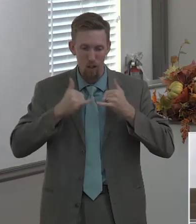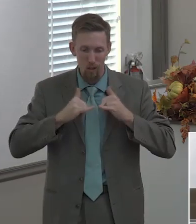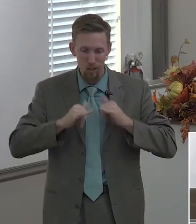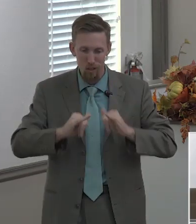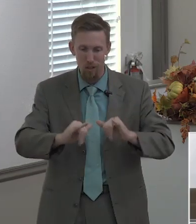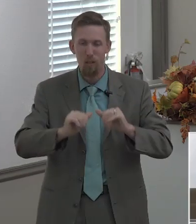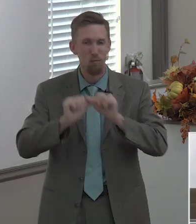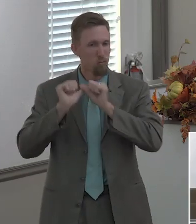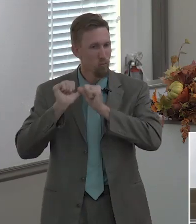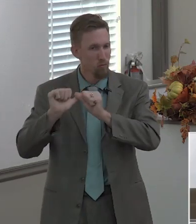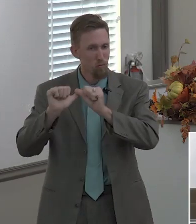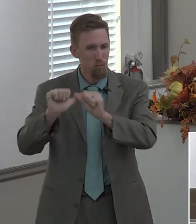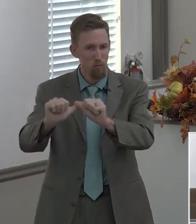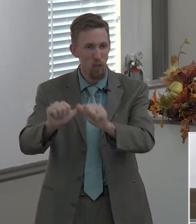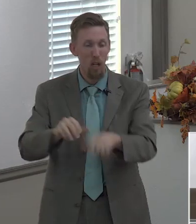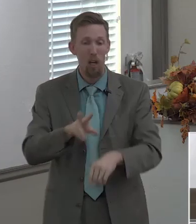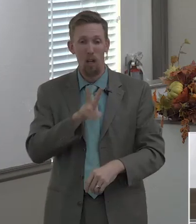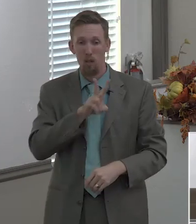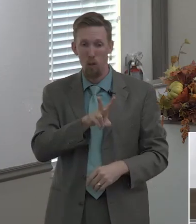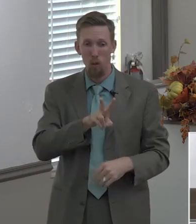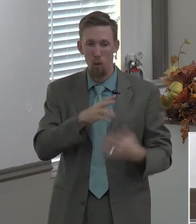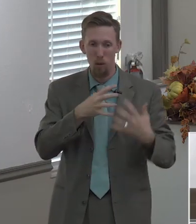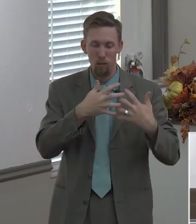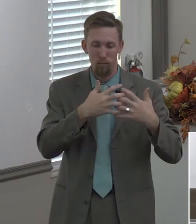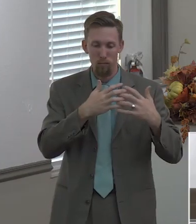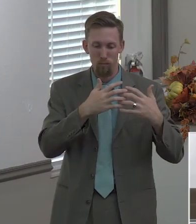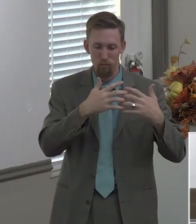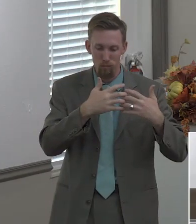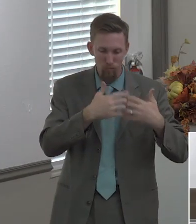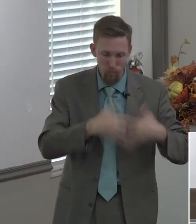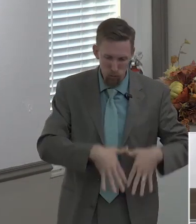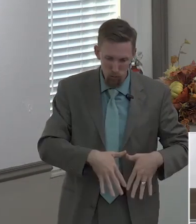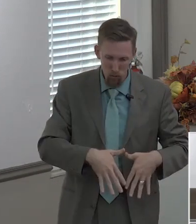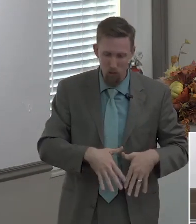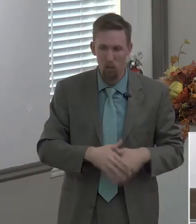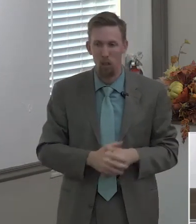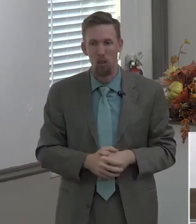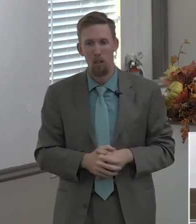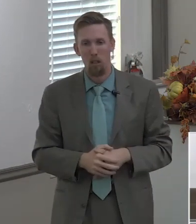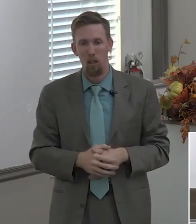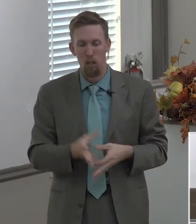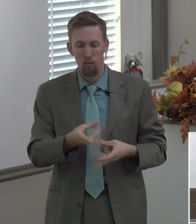two of them no longer in existence